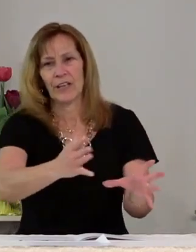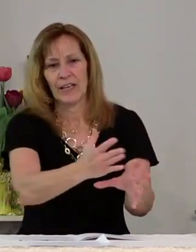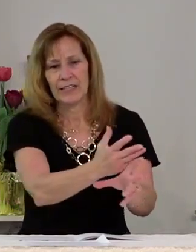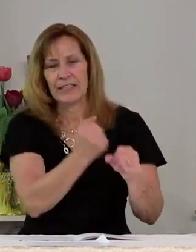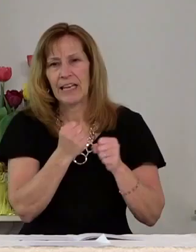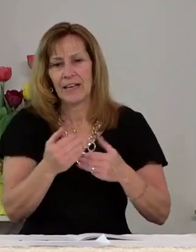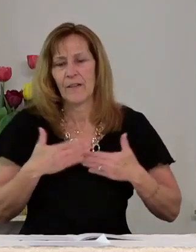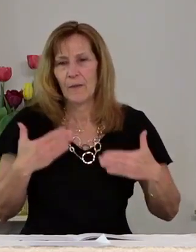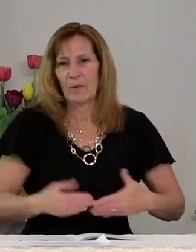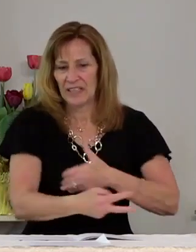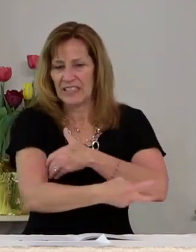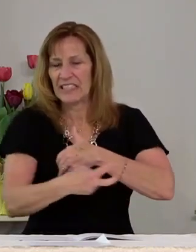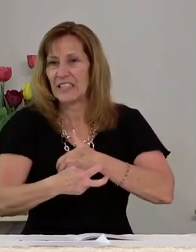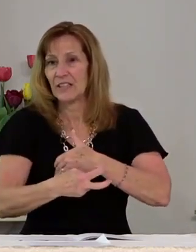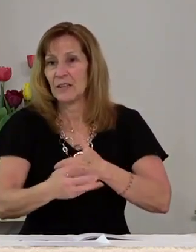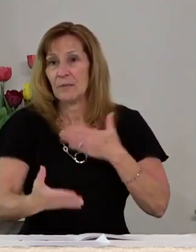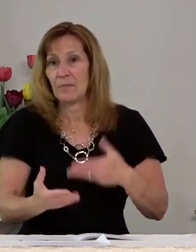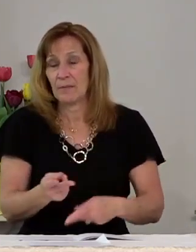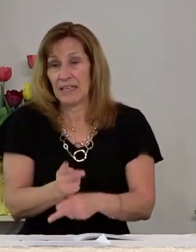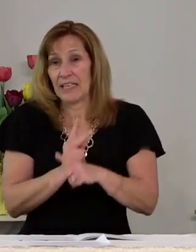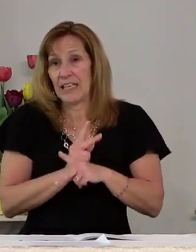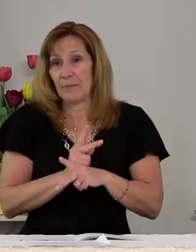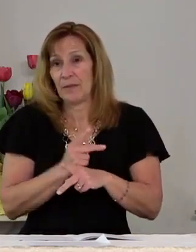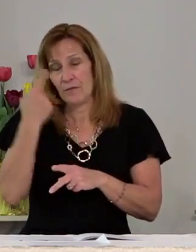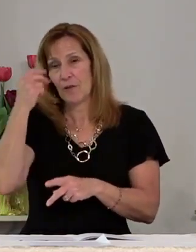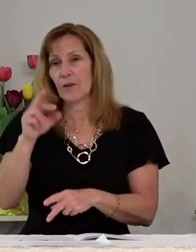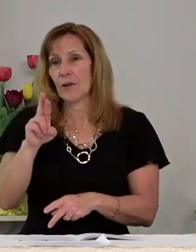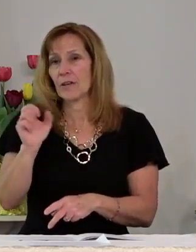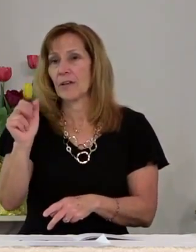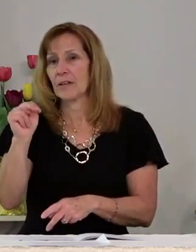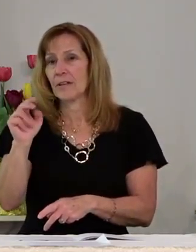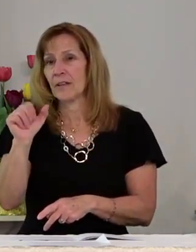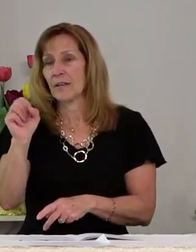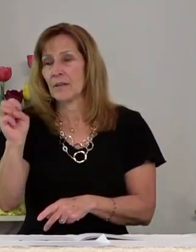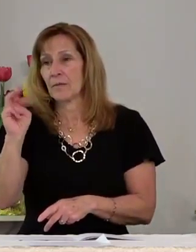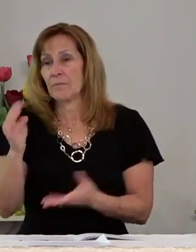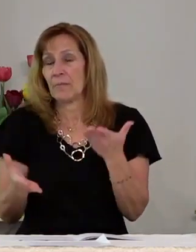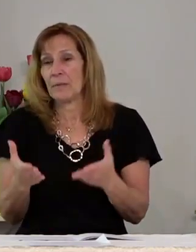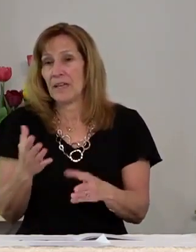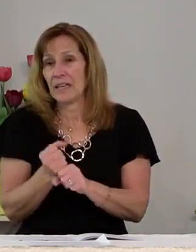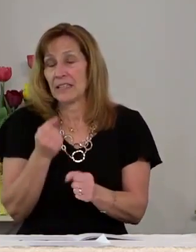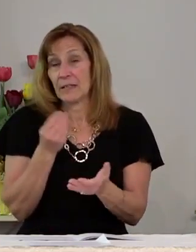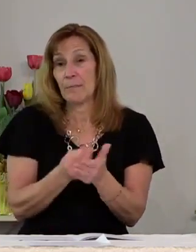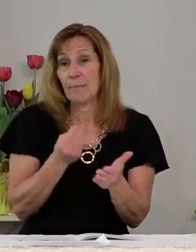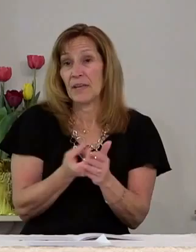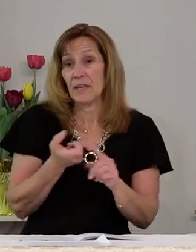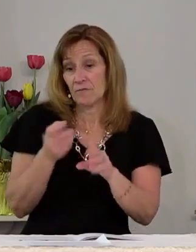body and maybe hold it for ransom to try to get some money out of the family